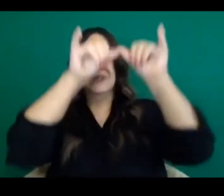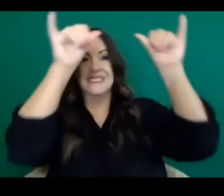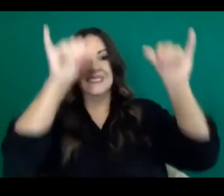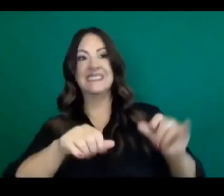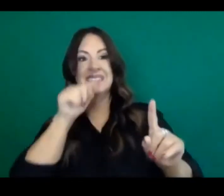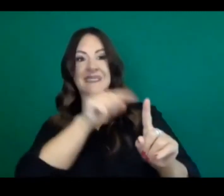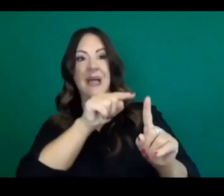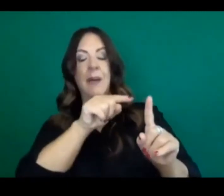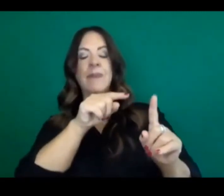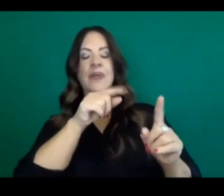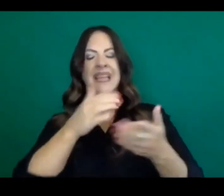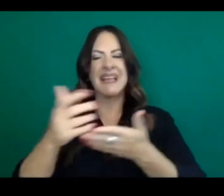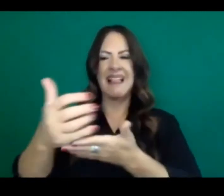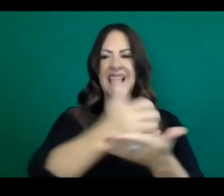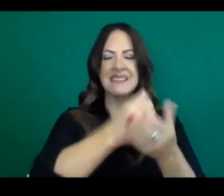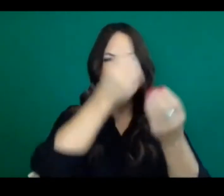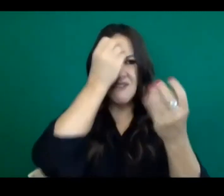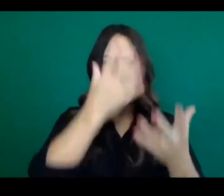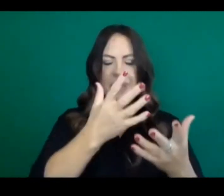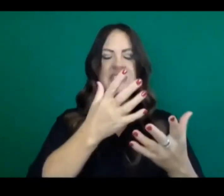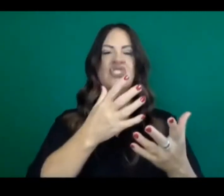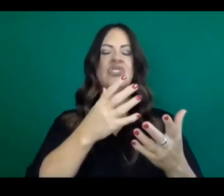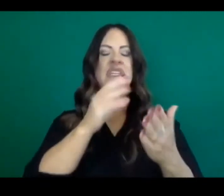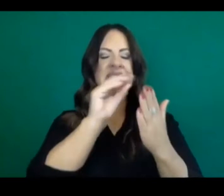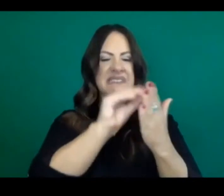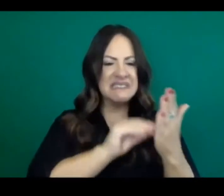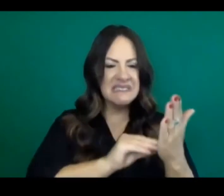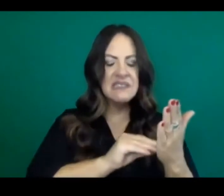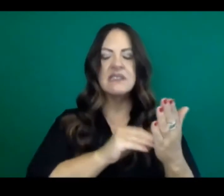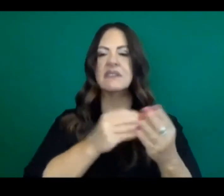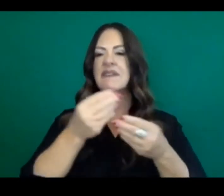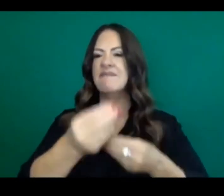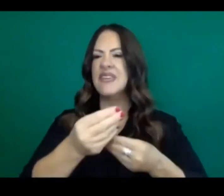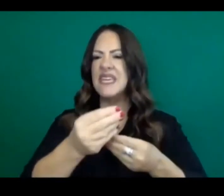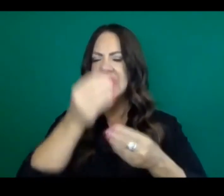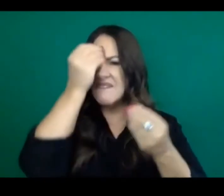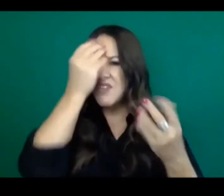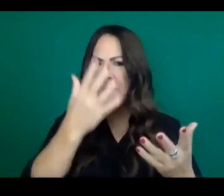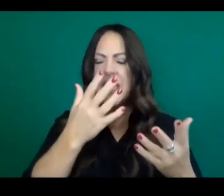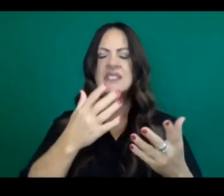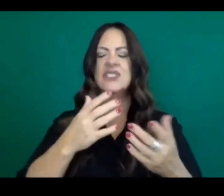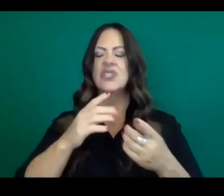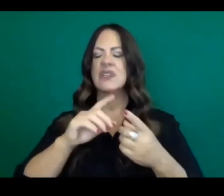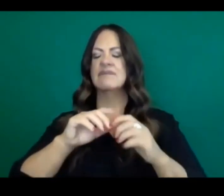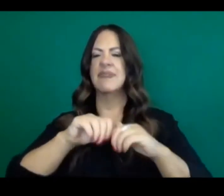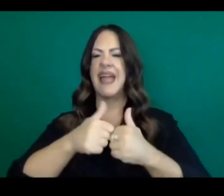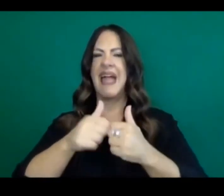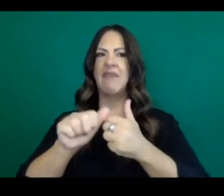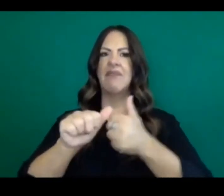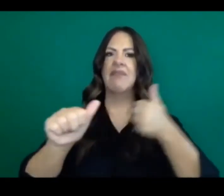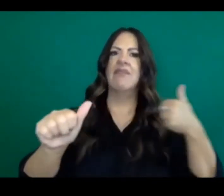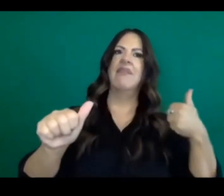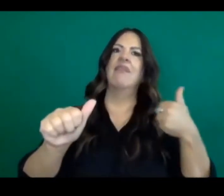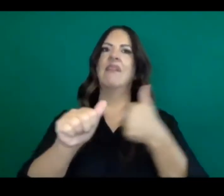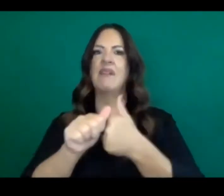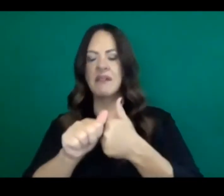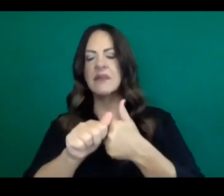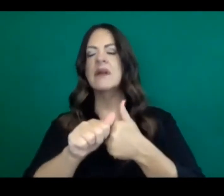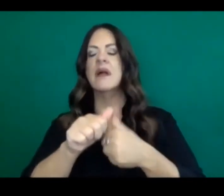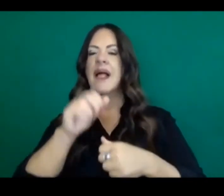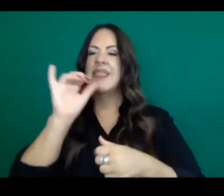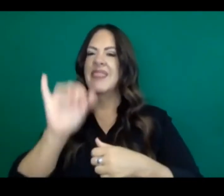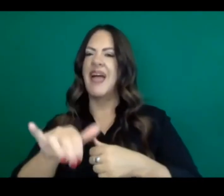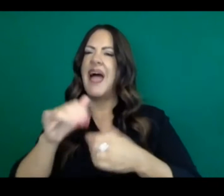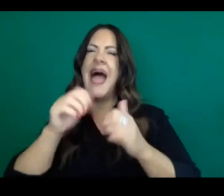and getting our data backlogs right that we would be creating a new standalone COVID data reporting